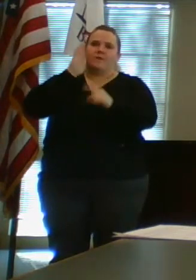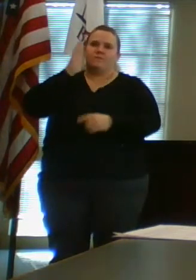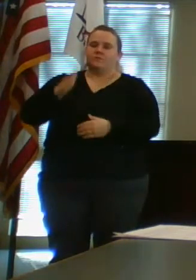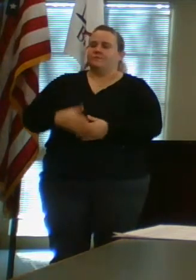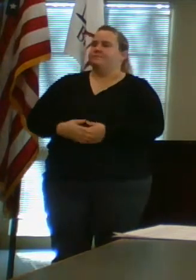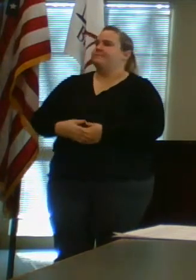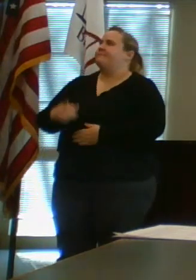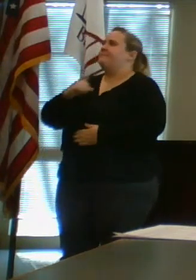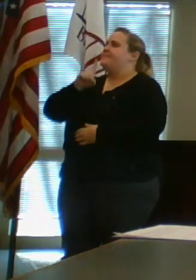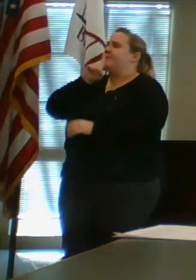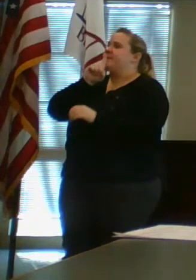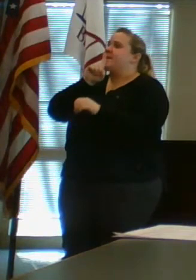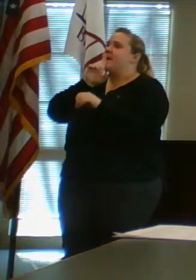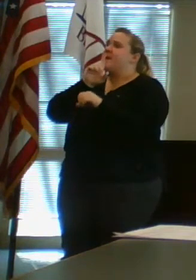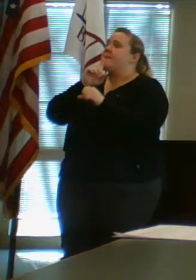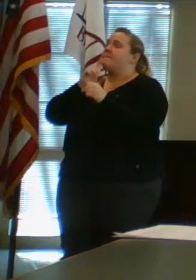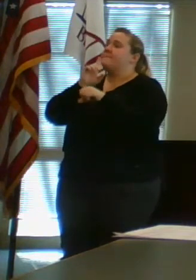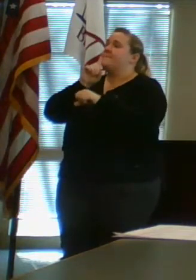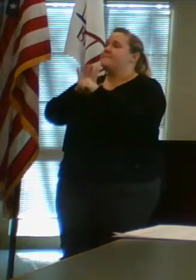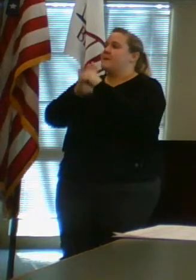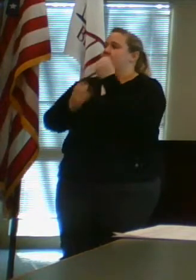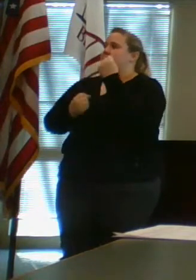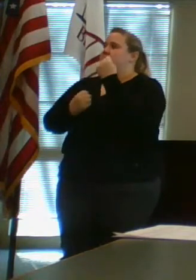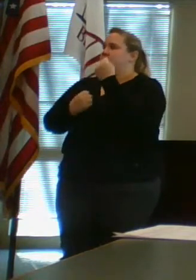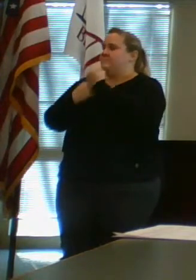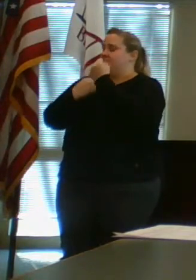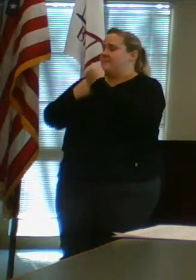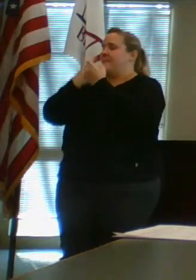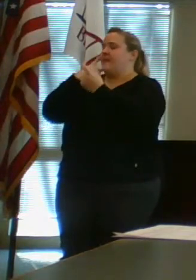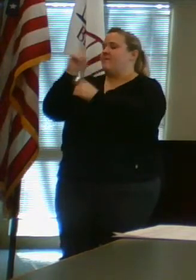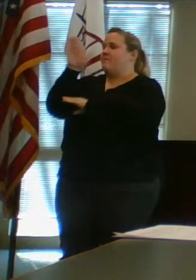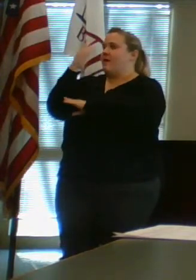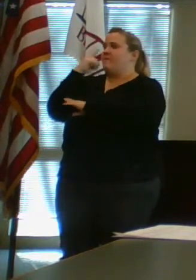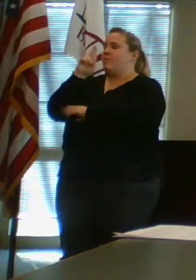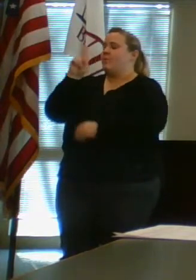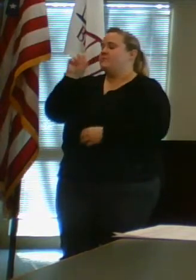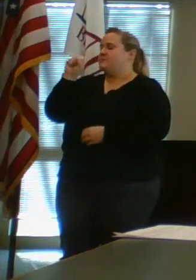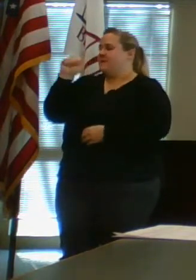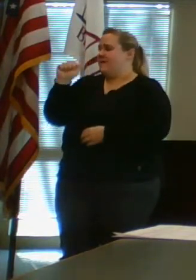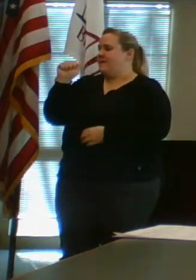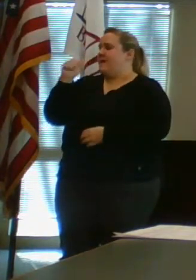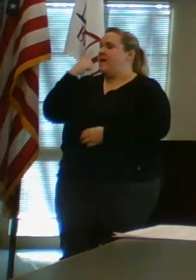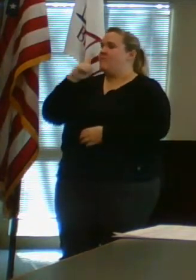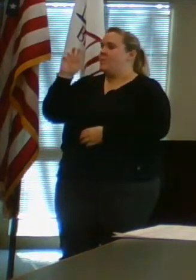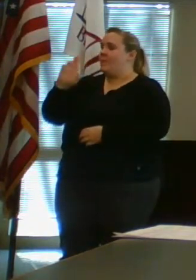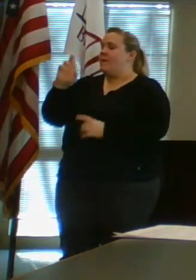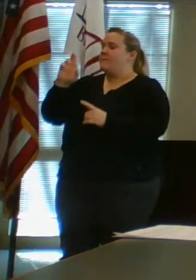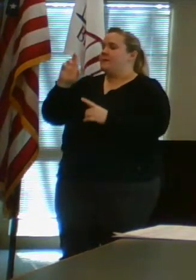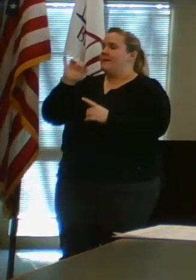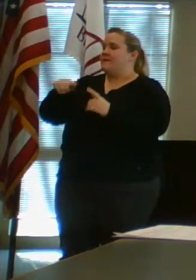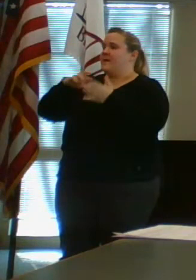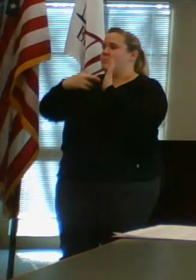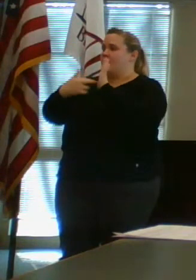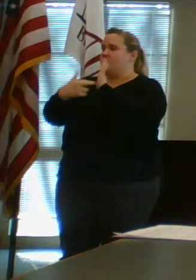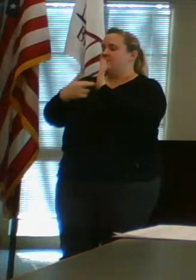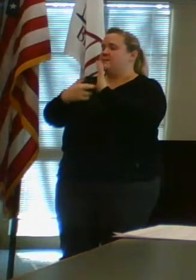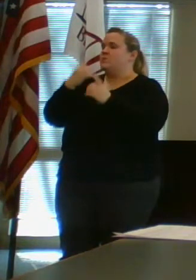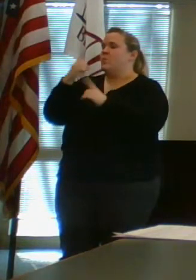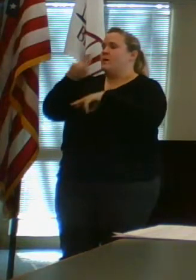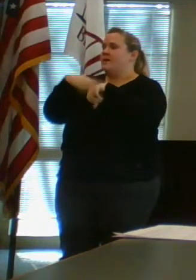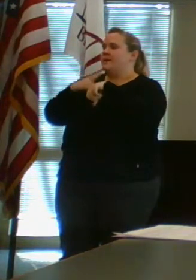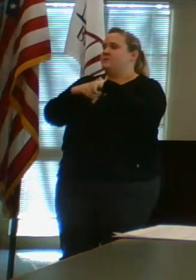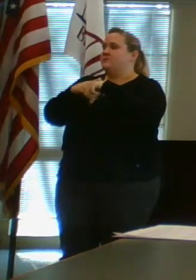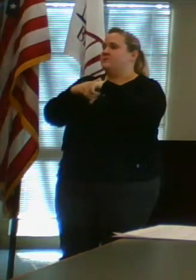I pledge allegiance to the flag of the United States of America and to the republic for which it stands, one